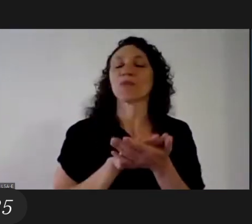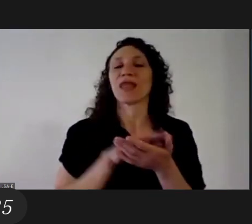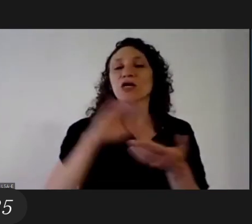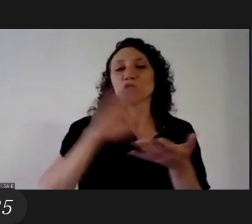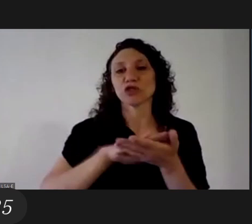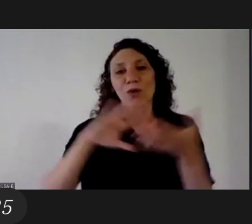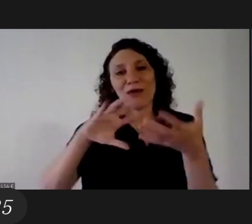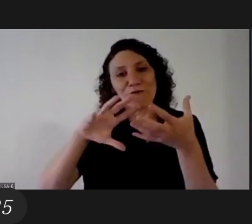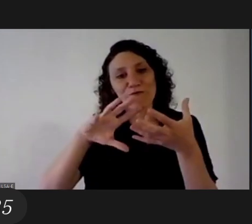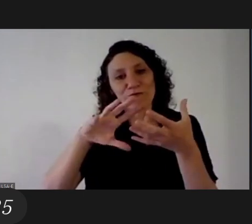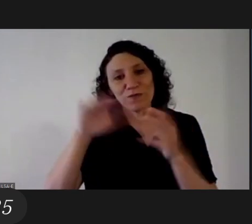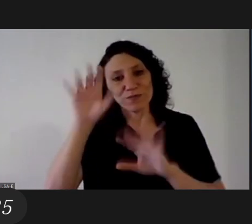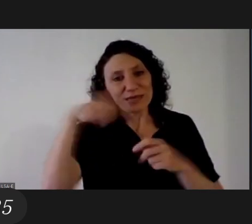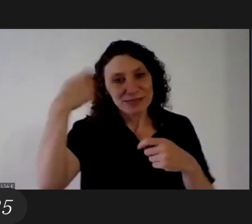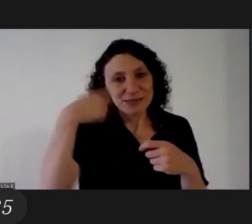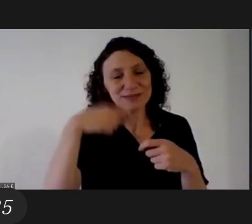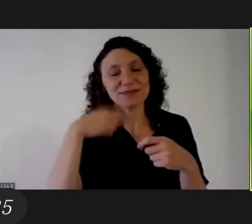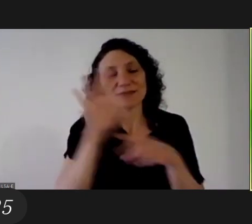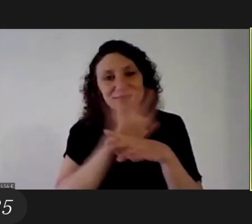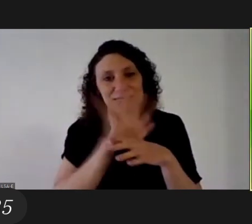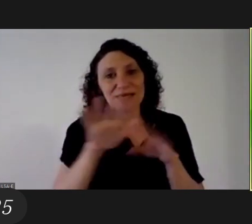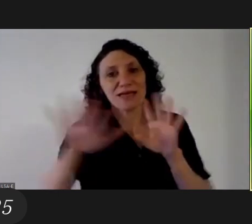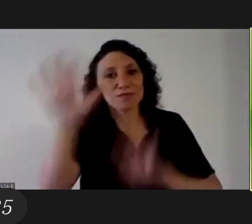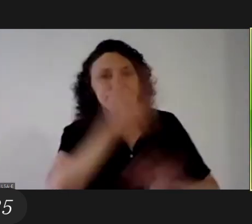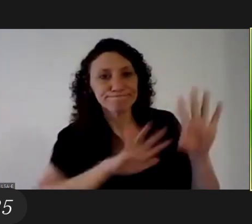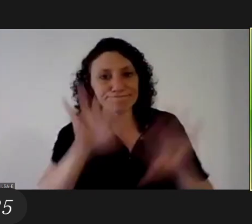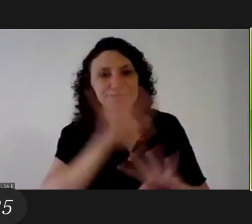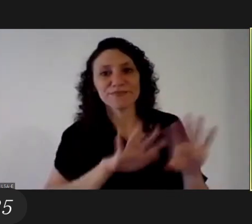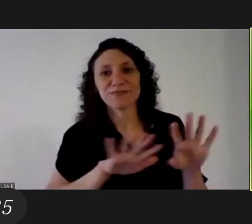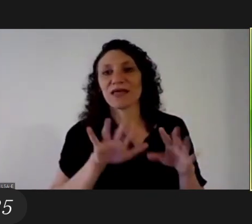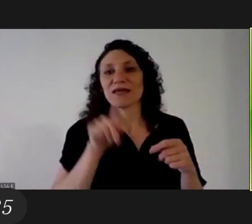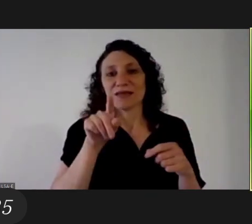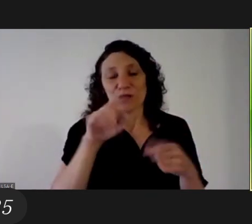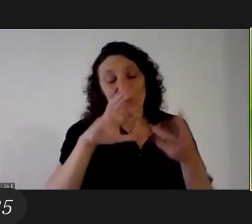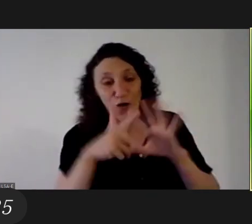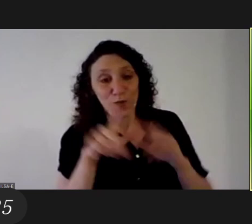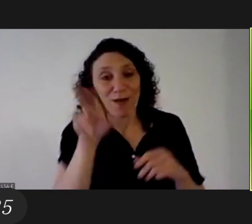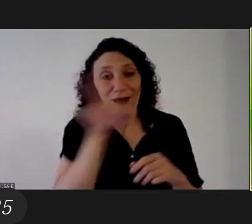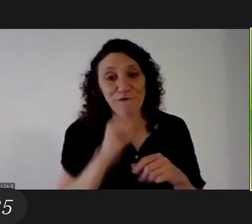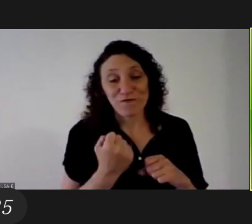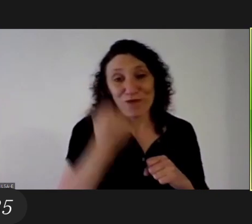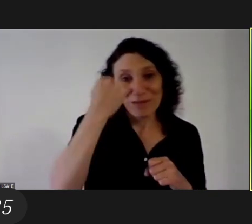and the challenge of feminist of making films what